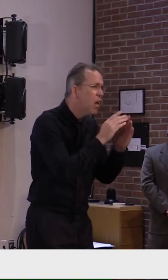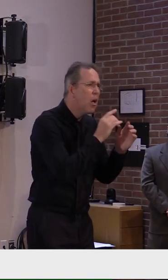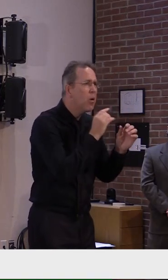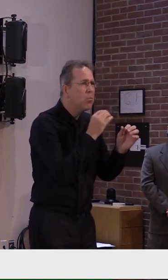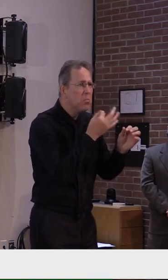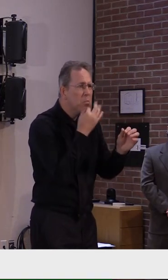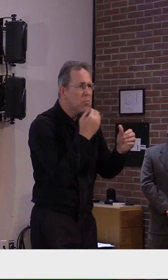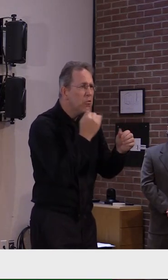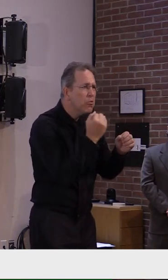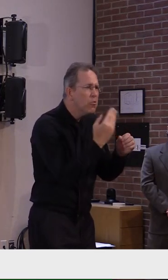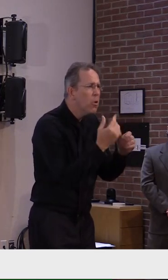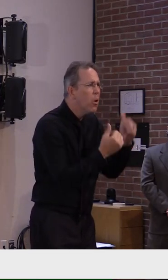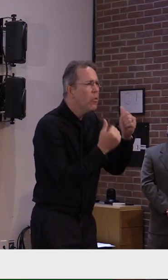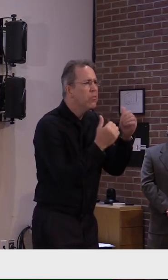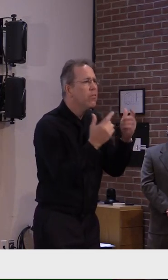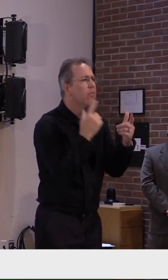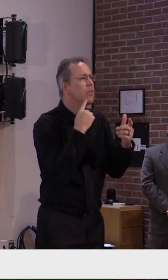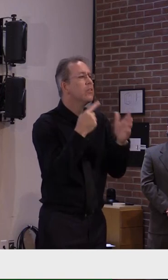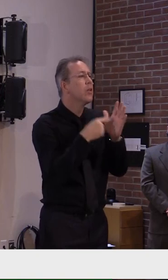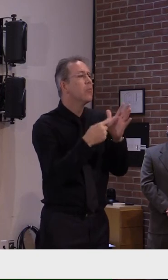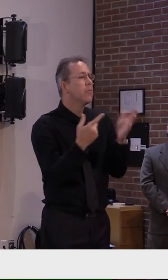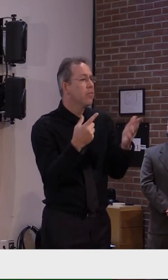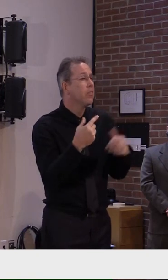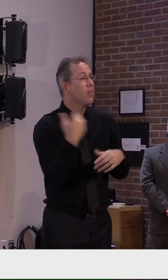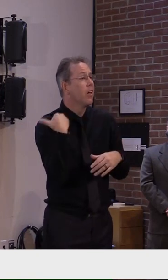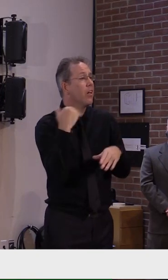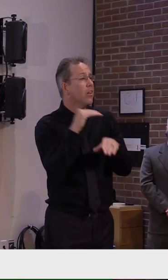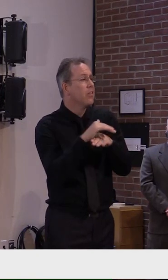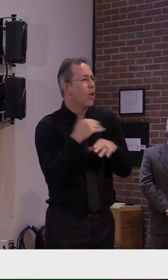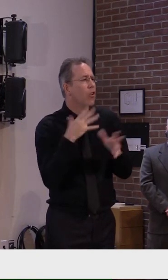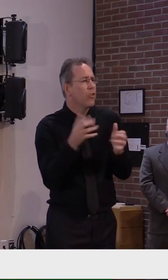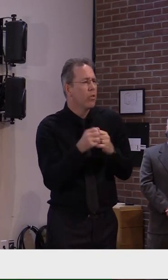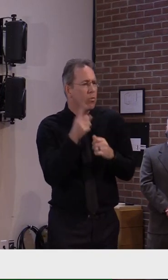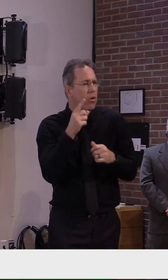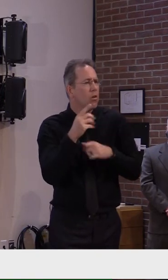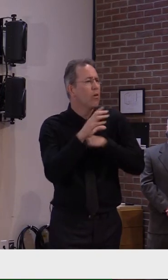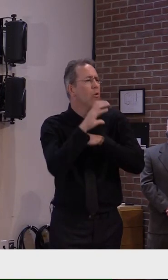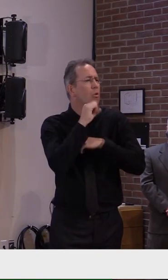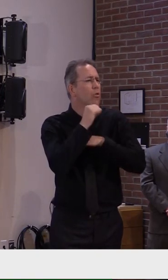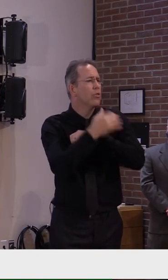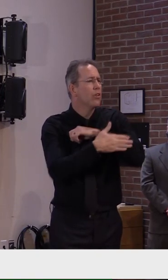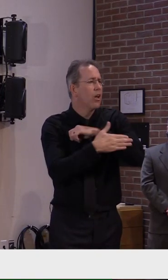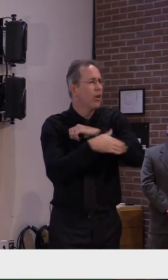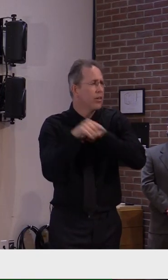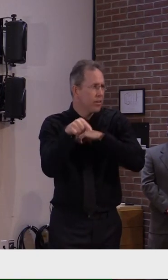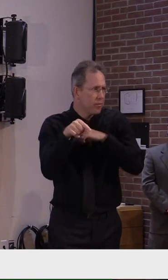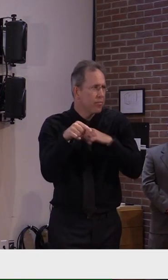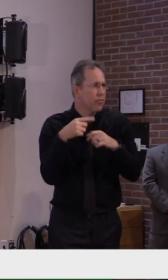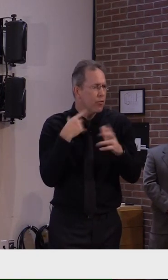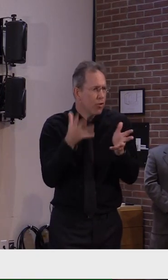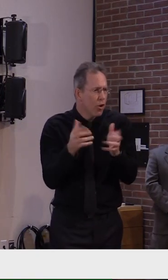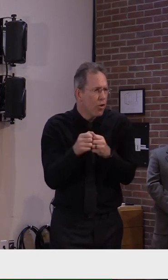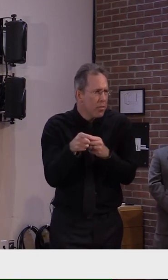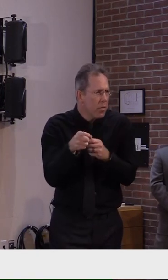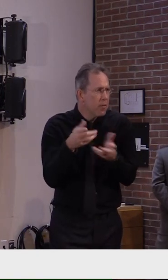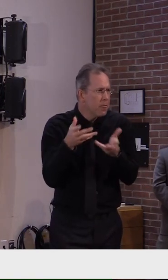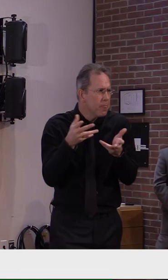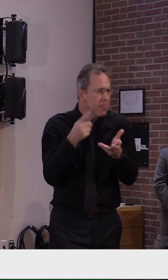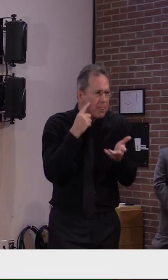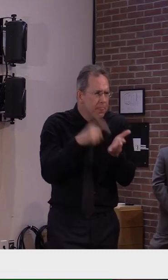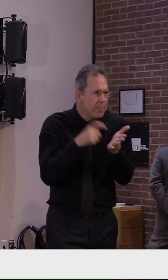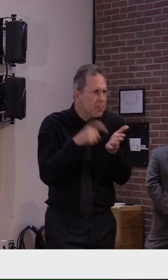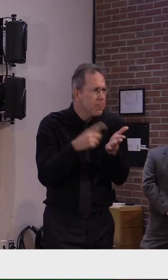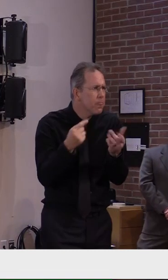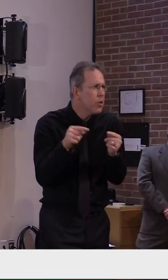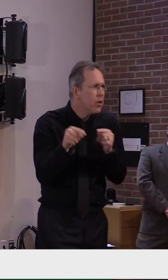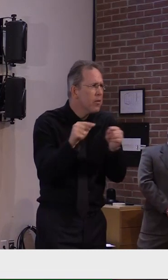learned, as I had suspected, that the majority of the municipalities are either discussing or have already decided to close